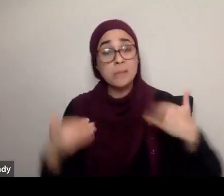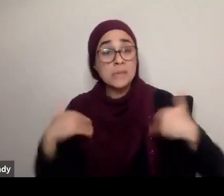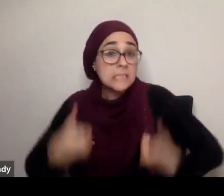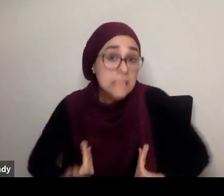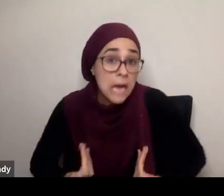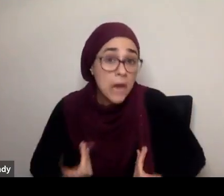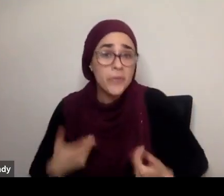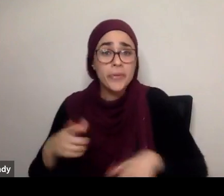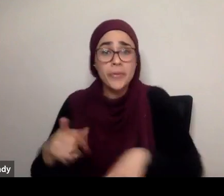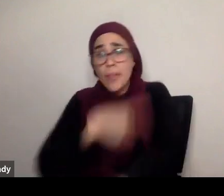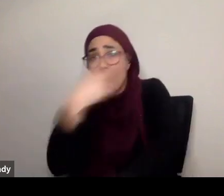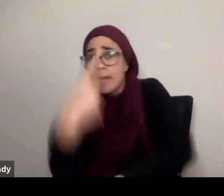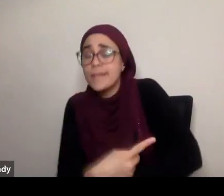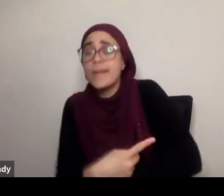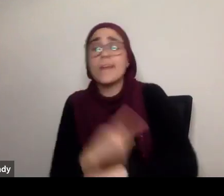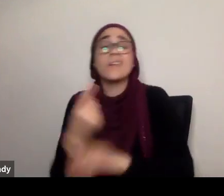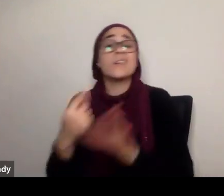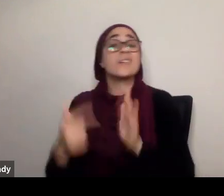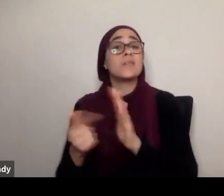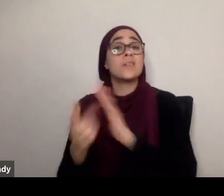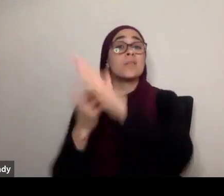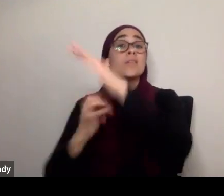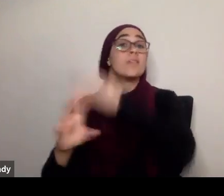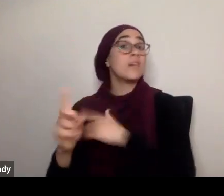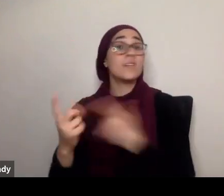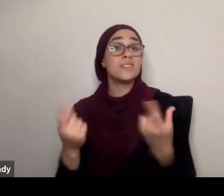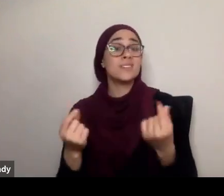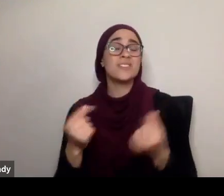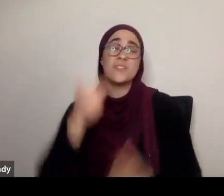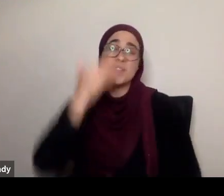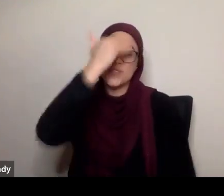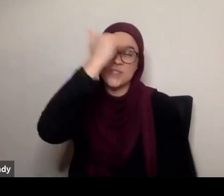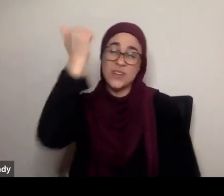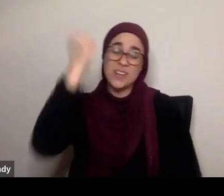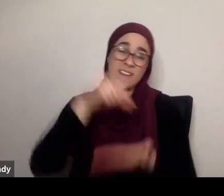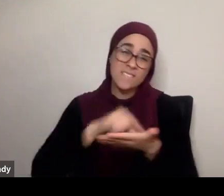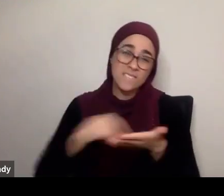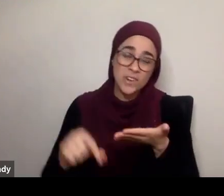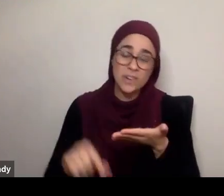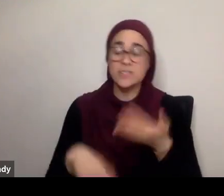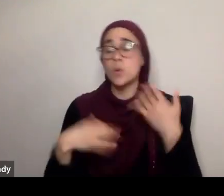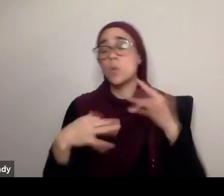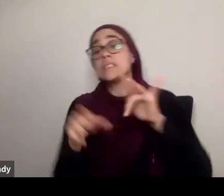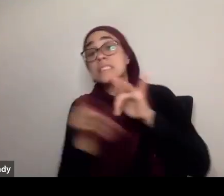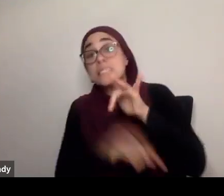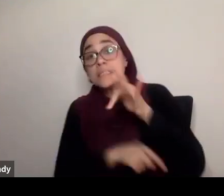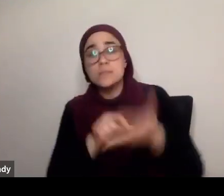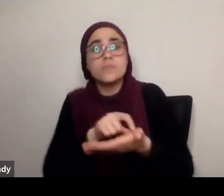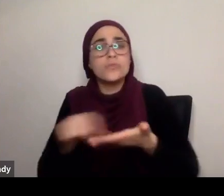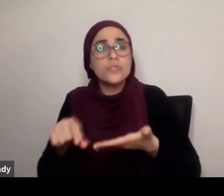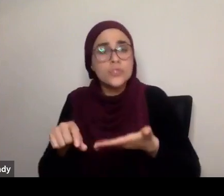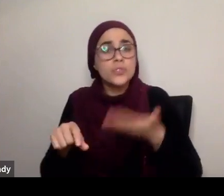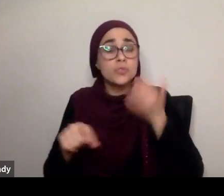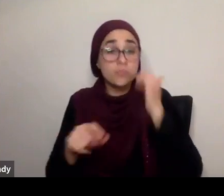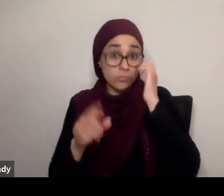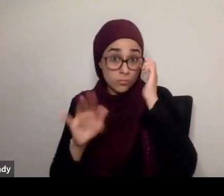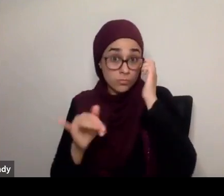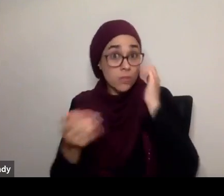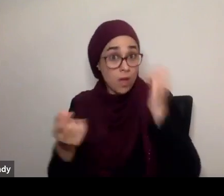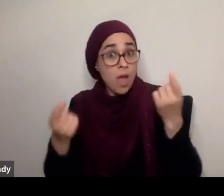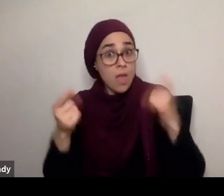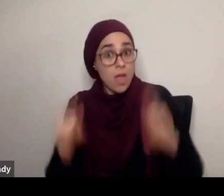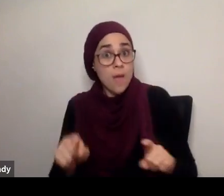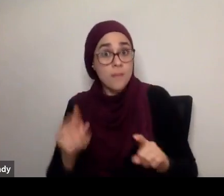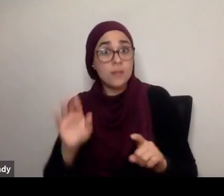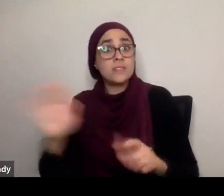and day, so sometimes, he would basically forget, an ayah, or skip over another ayah, and this did happen, and the companions would say,